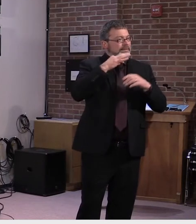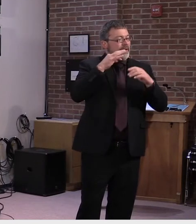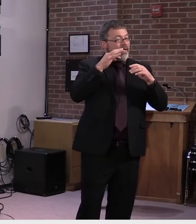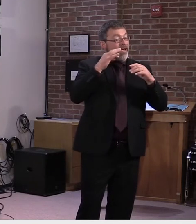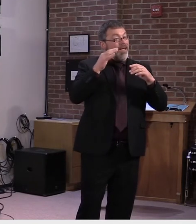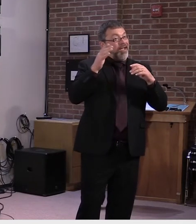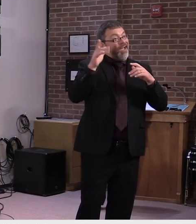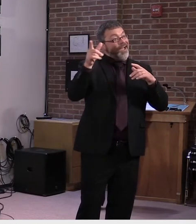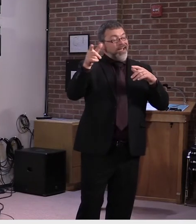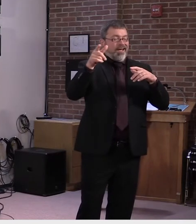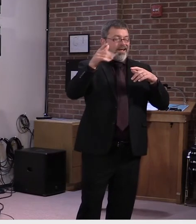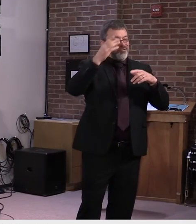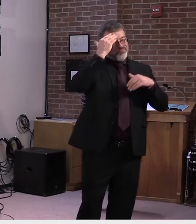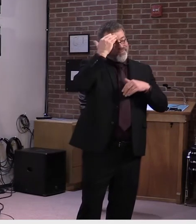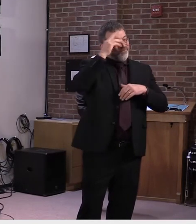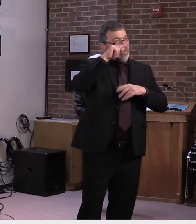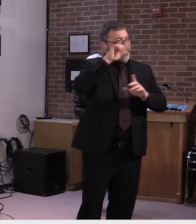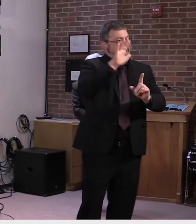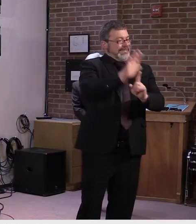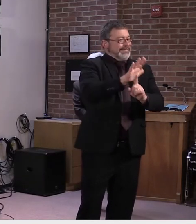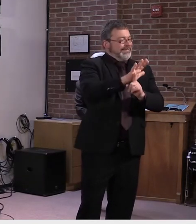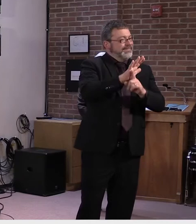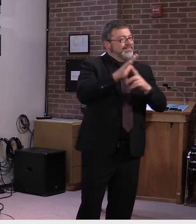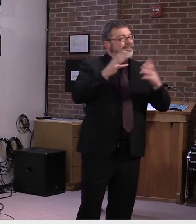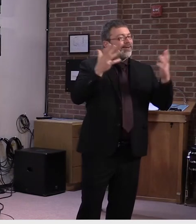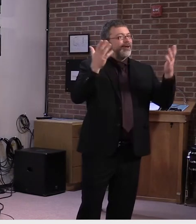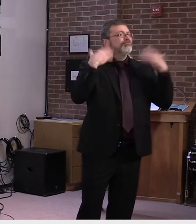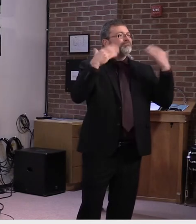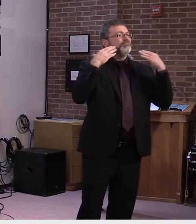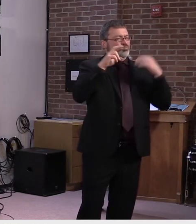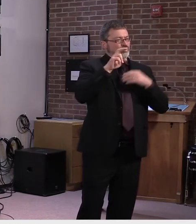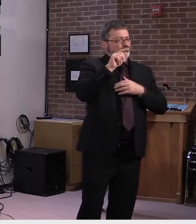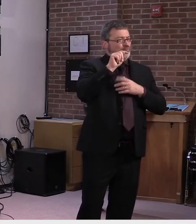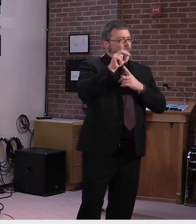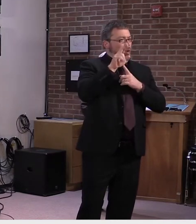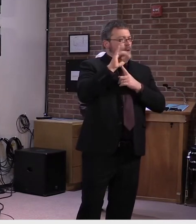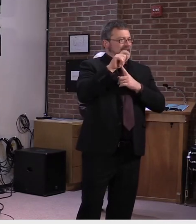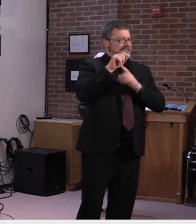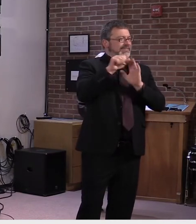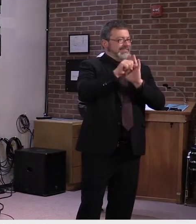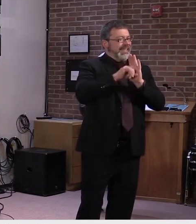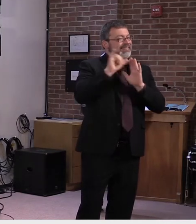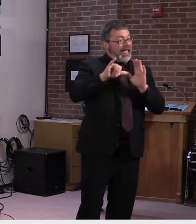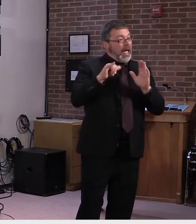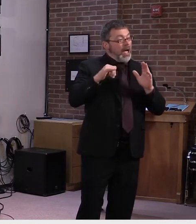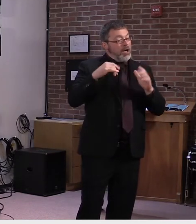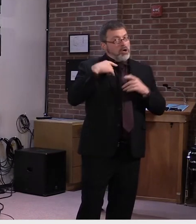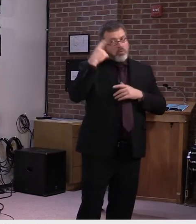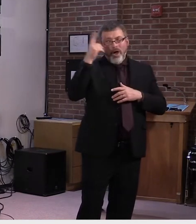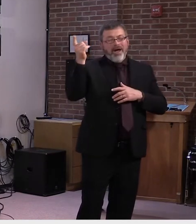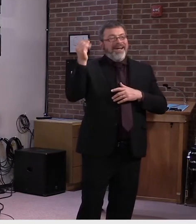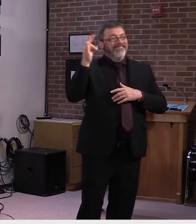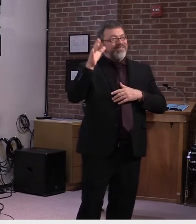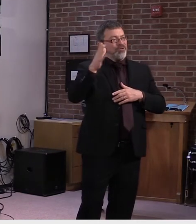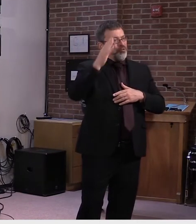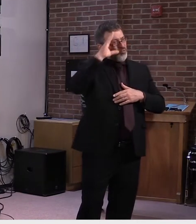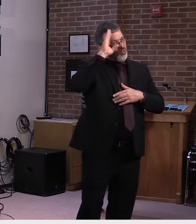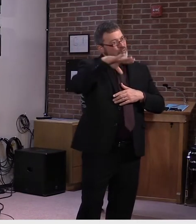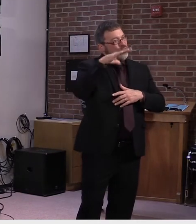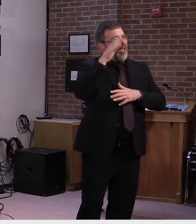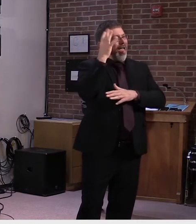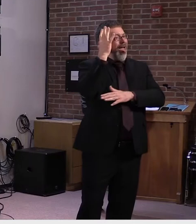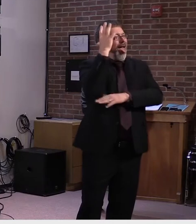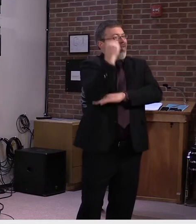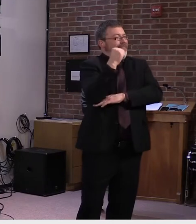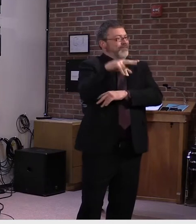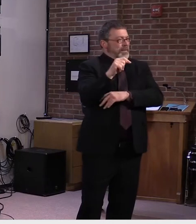people moving here, uh, working from here. Um, and I'm wondering if you're doing anything to try to capitalize on that, um, as you've done